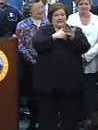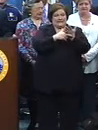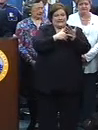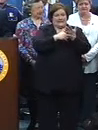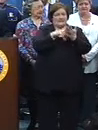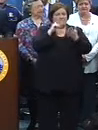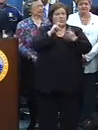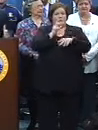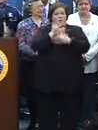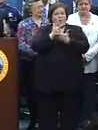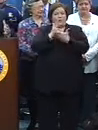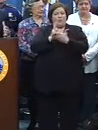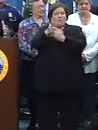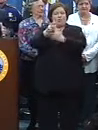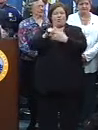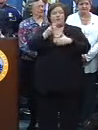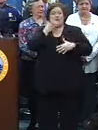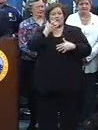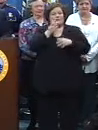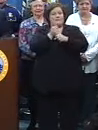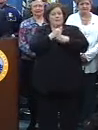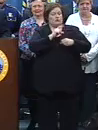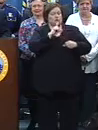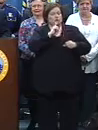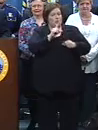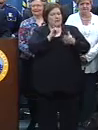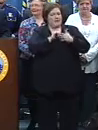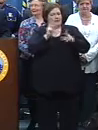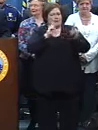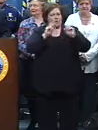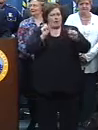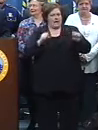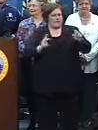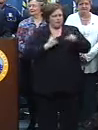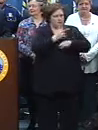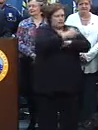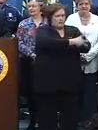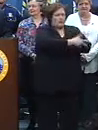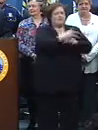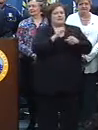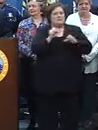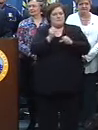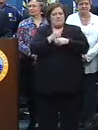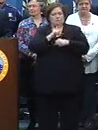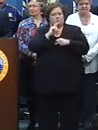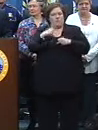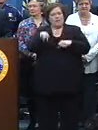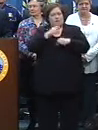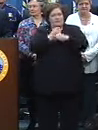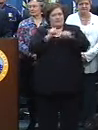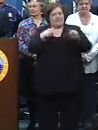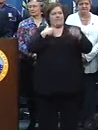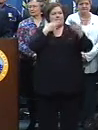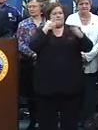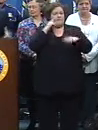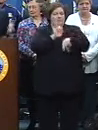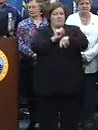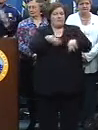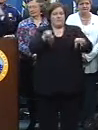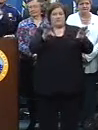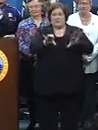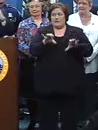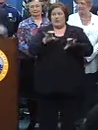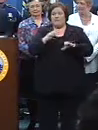And so they were out making sure that the streets were passable and that they were safe. And I thank them for the work that they did. Now,